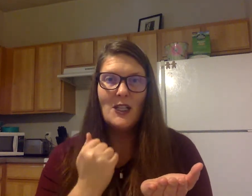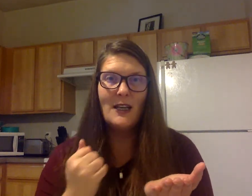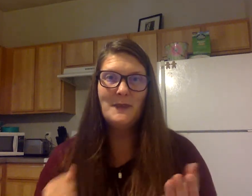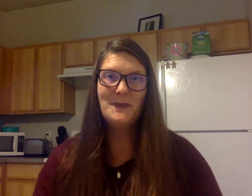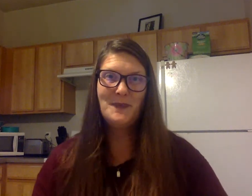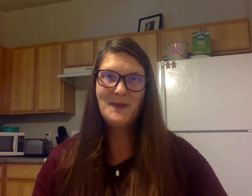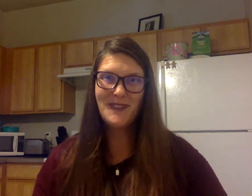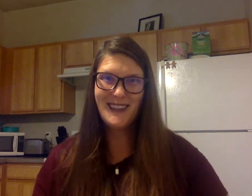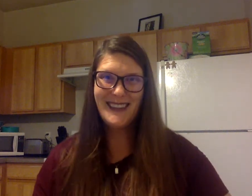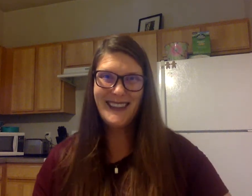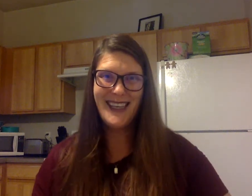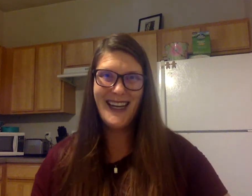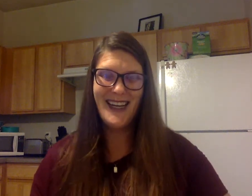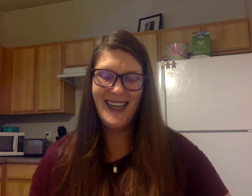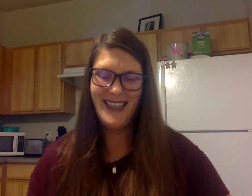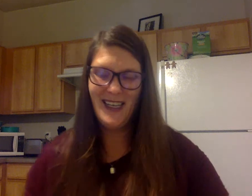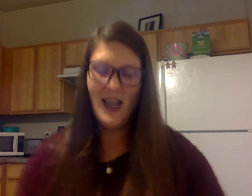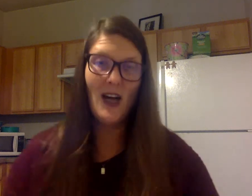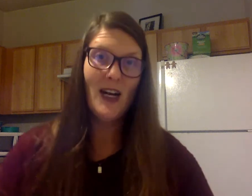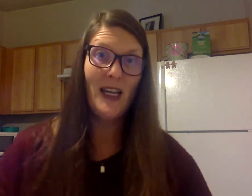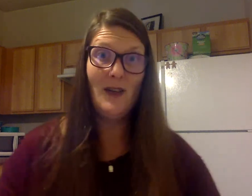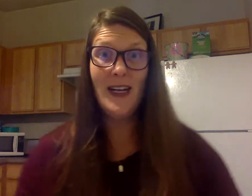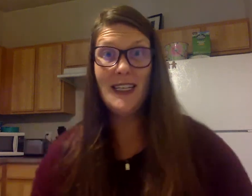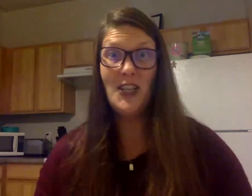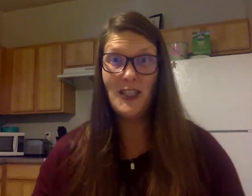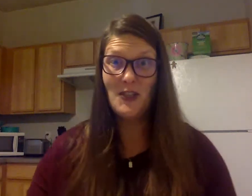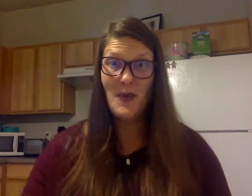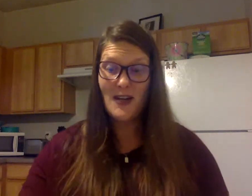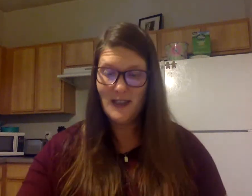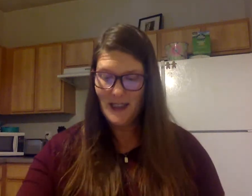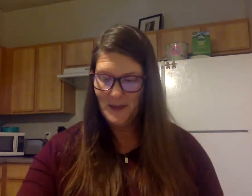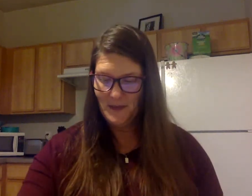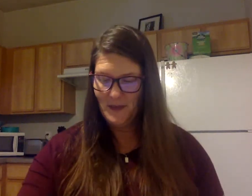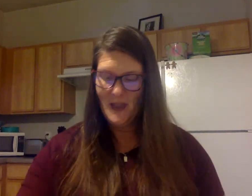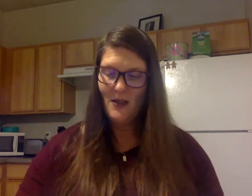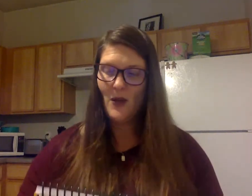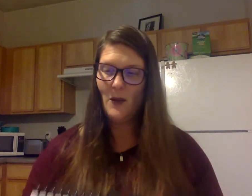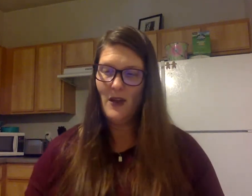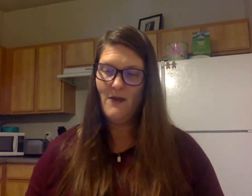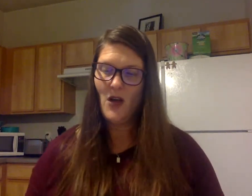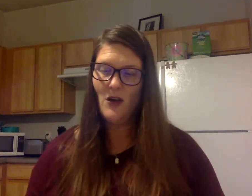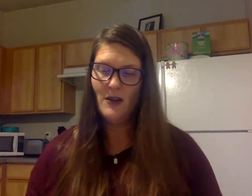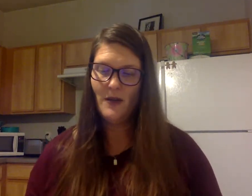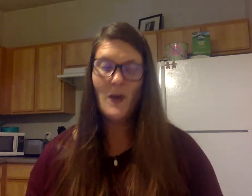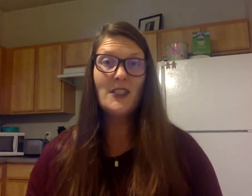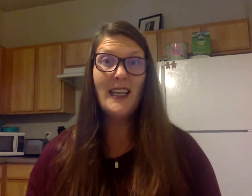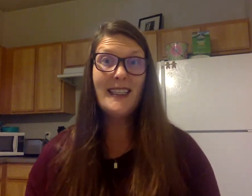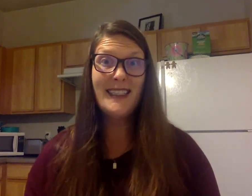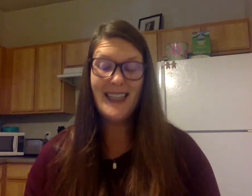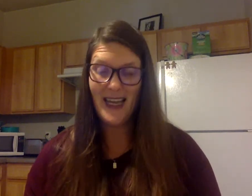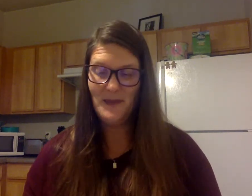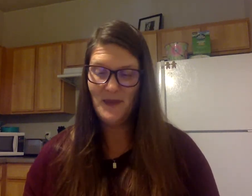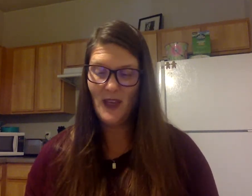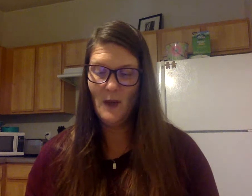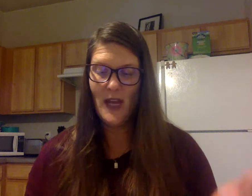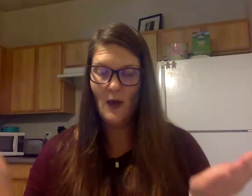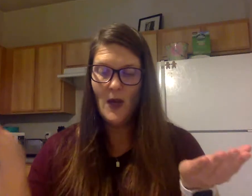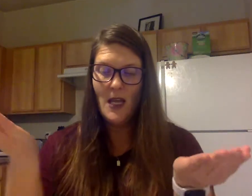sl, all right. All right. You ready to change the words? Okay, we have all different words again today. Here we go.